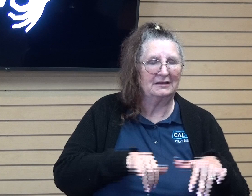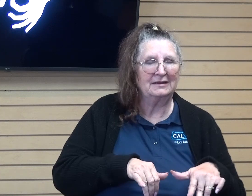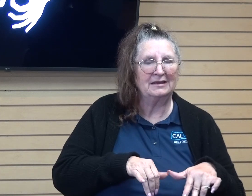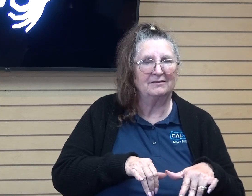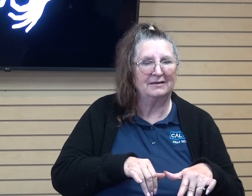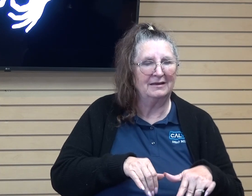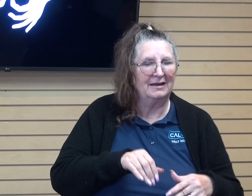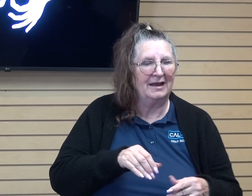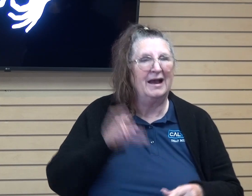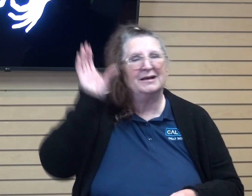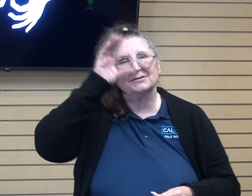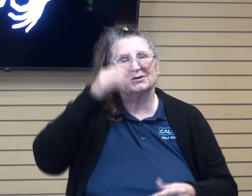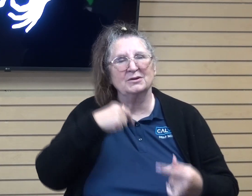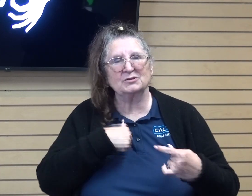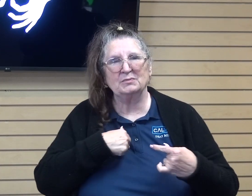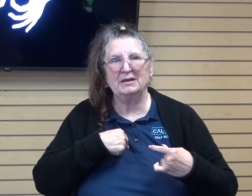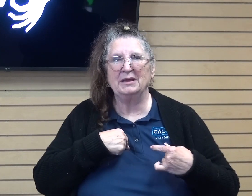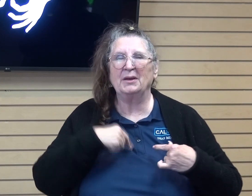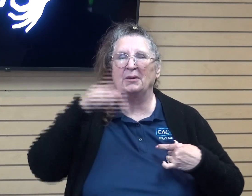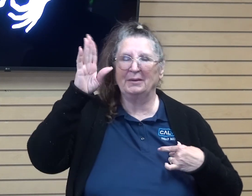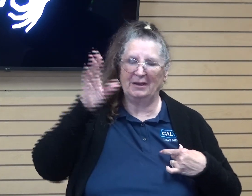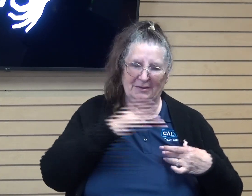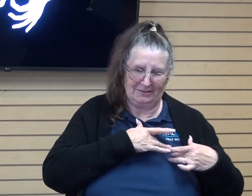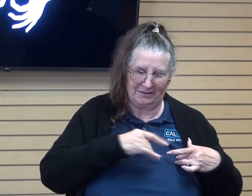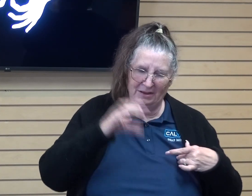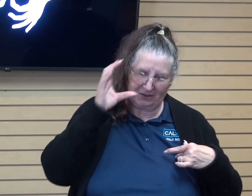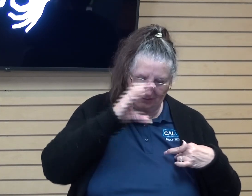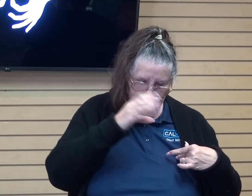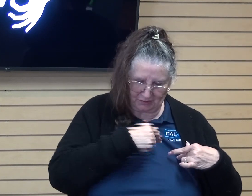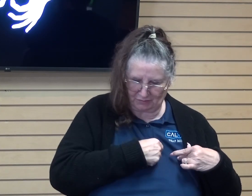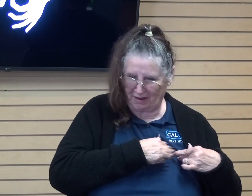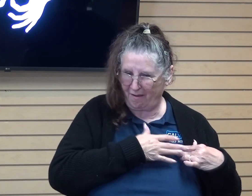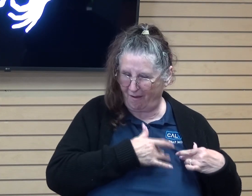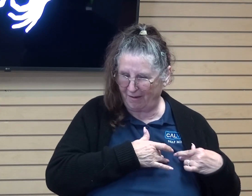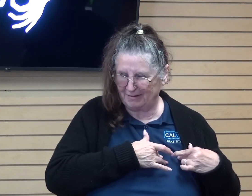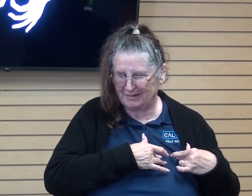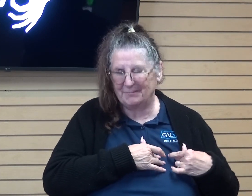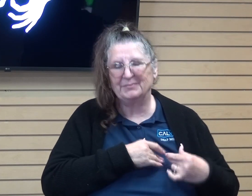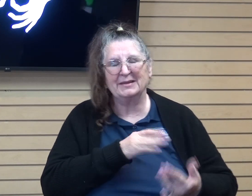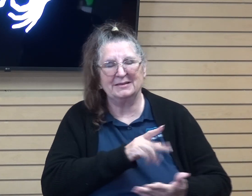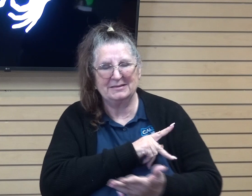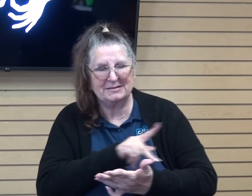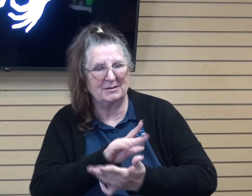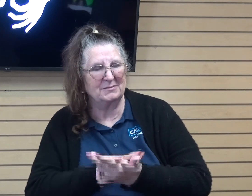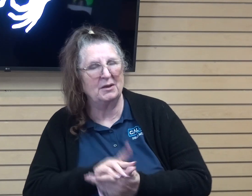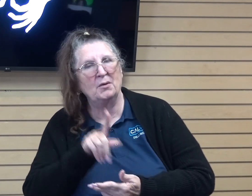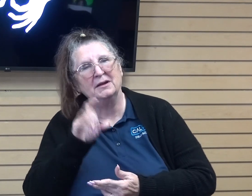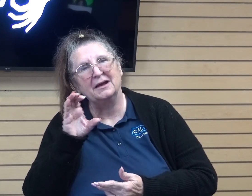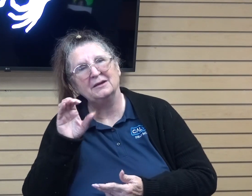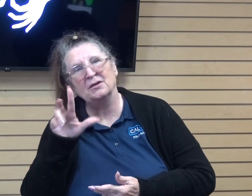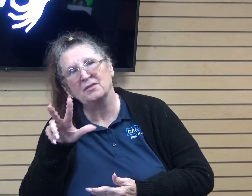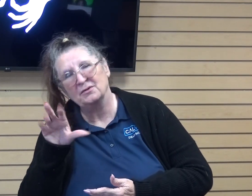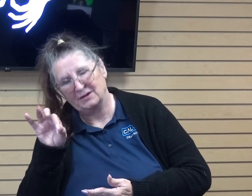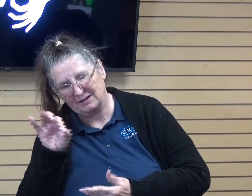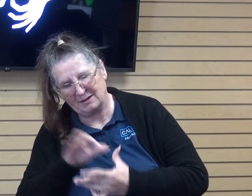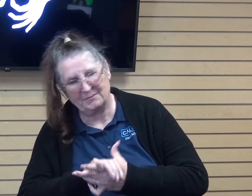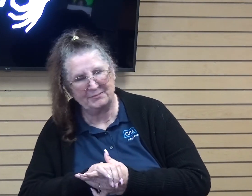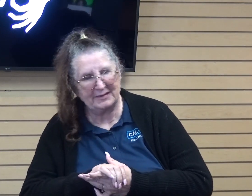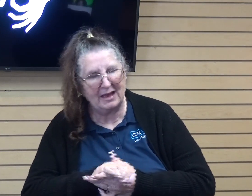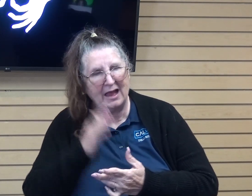Search me. Oh God, search my heart. somewhere in the Psalms. So anyways, um, just because I know we all desire